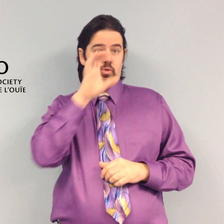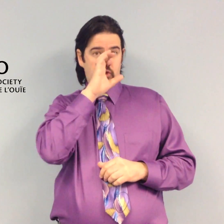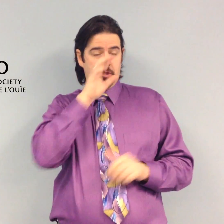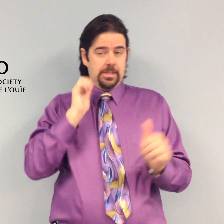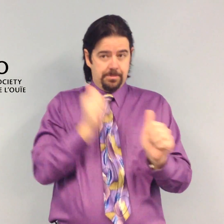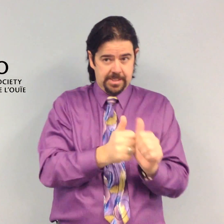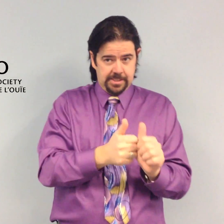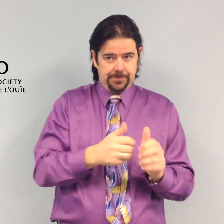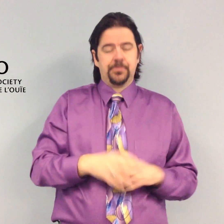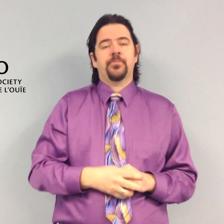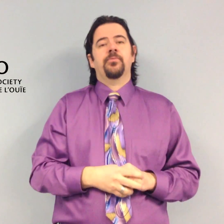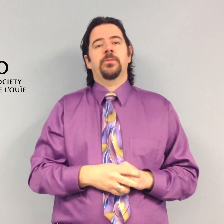website.